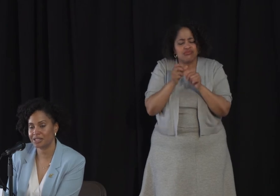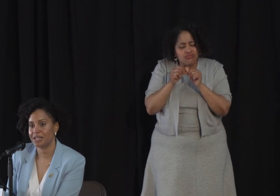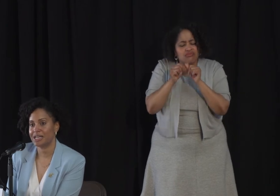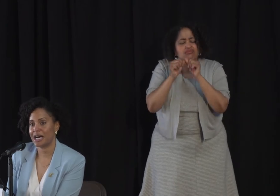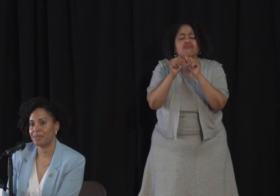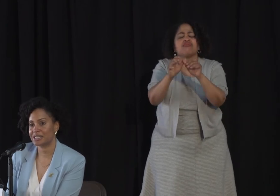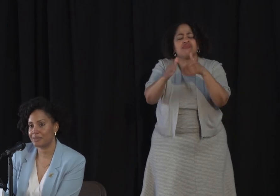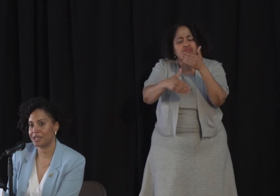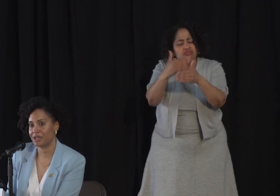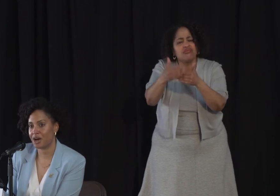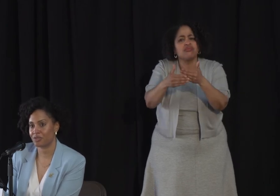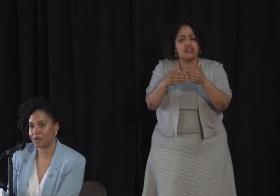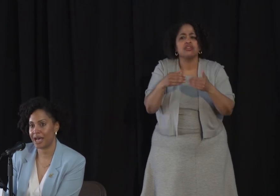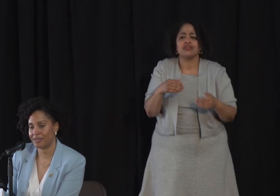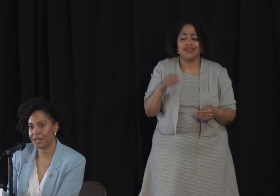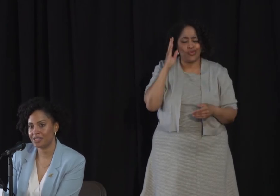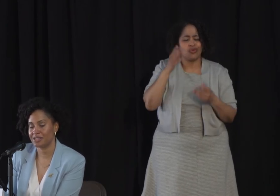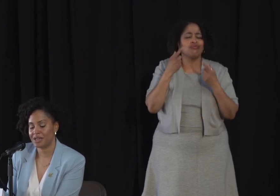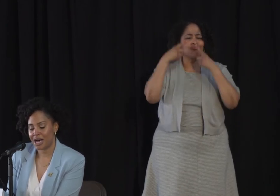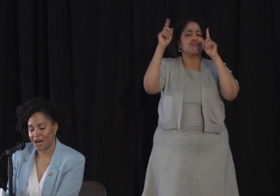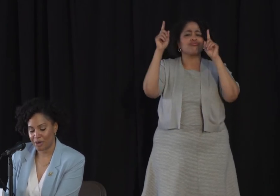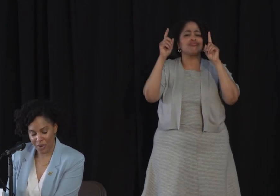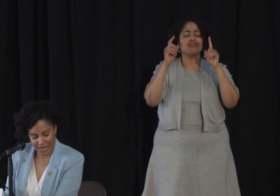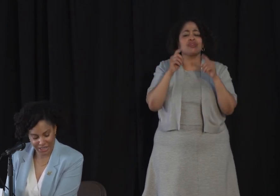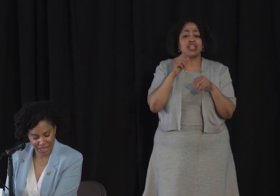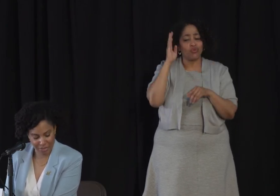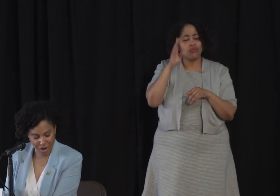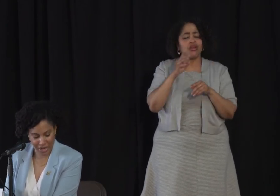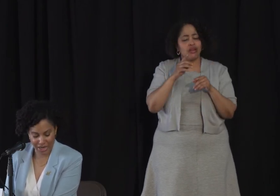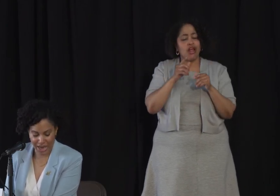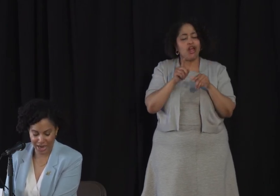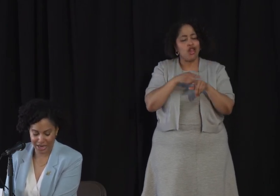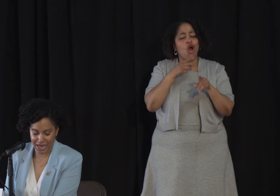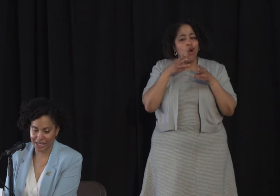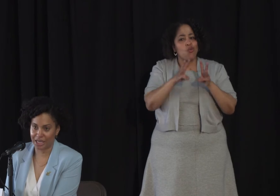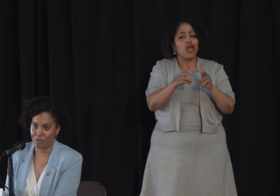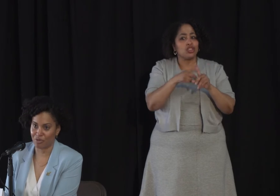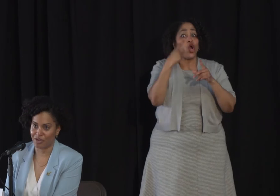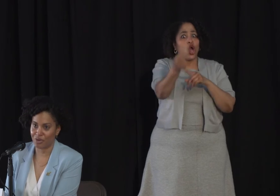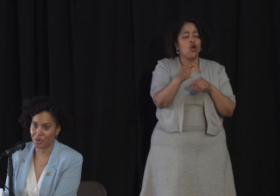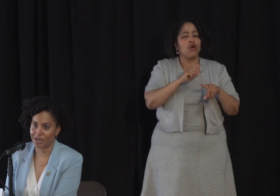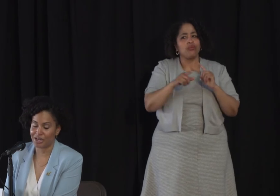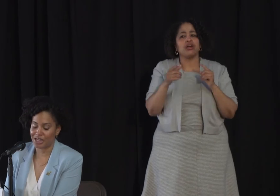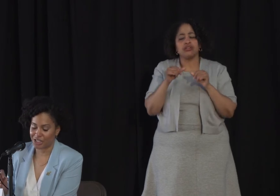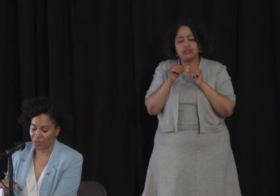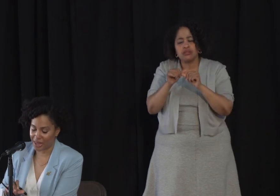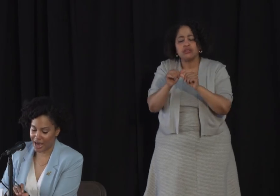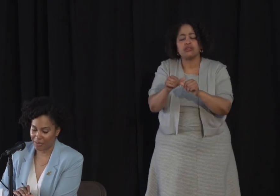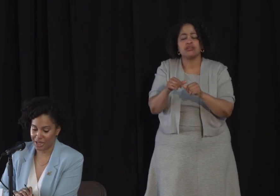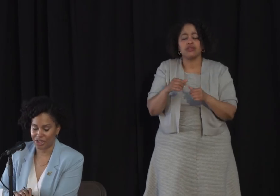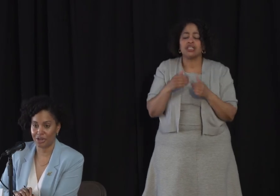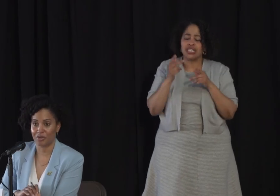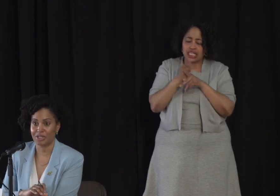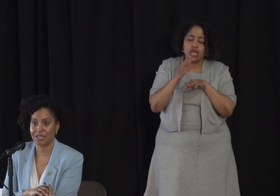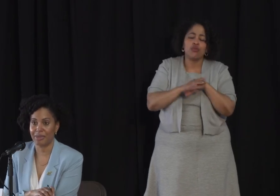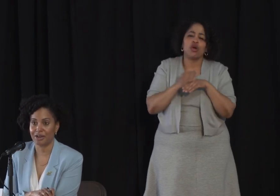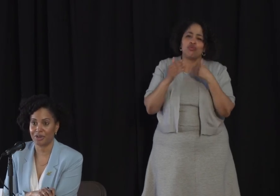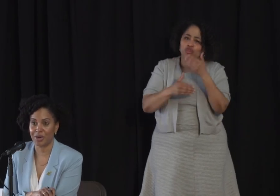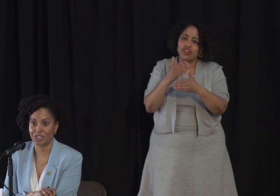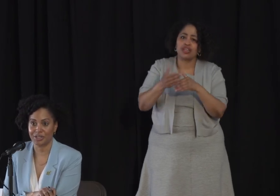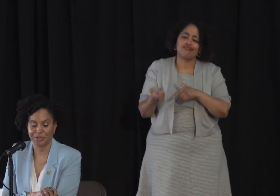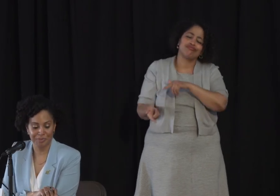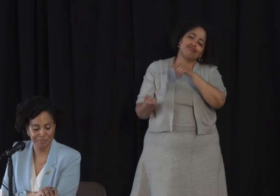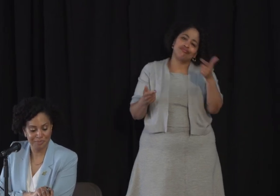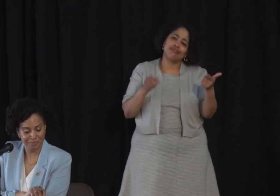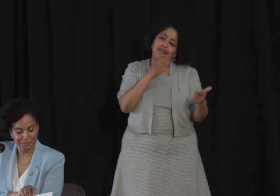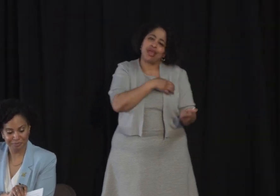through this. It's going to be a long road ahead of us, but we need to keep going and keep moving forward. So with that, I'm going to turn it over to the mayor